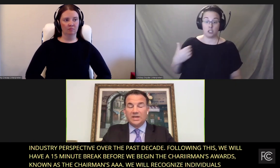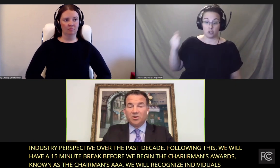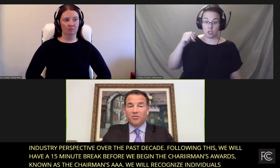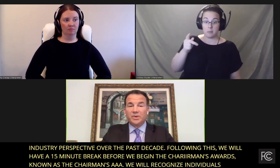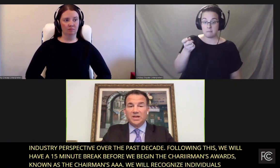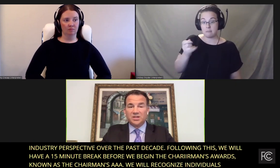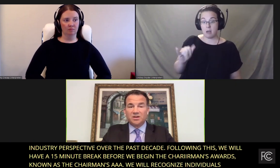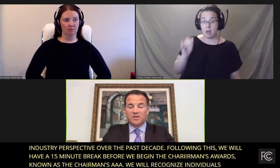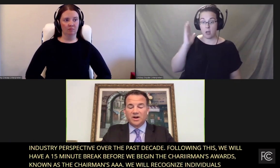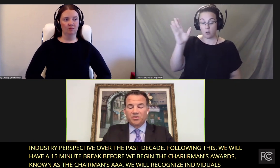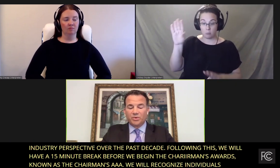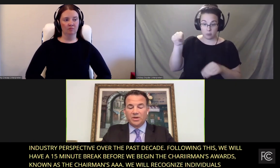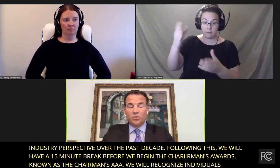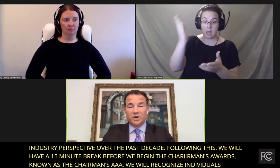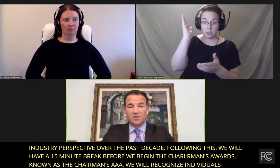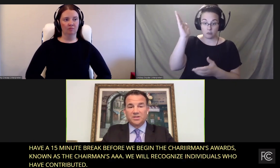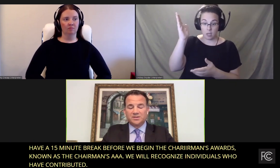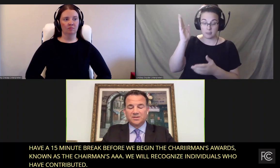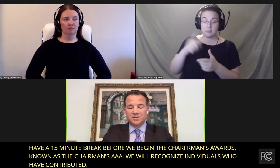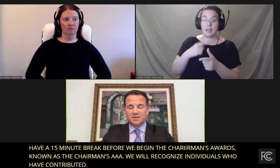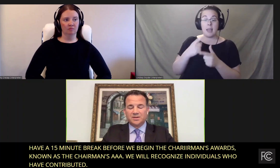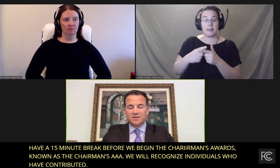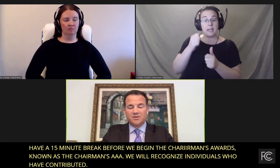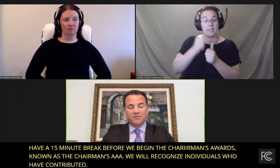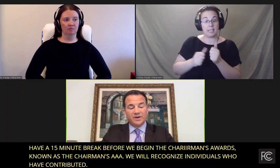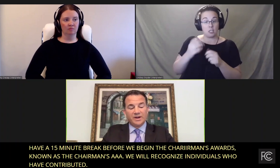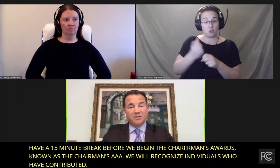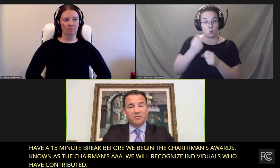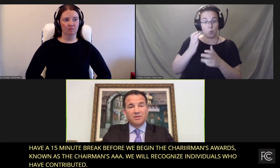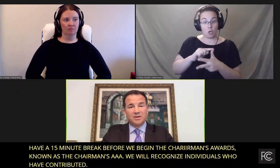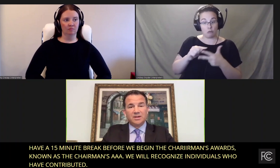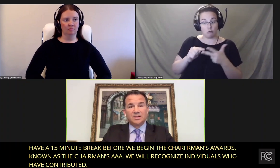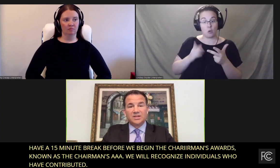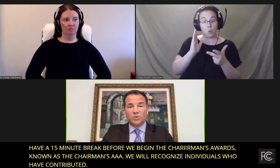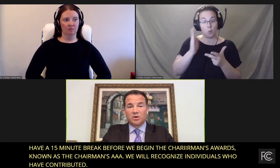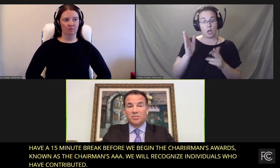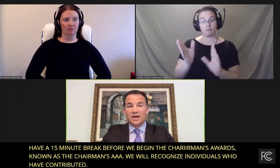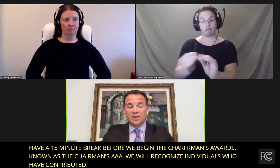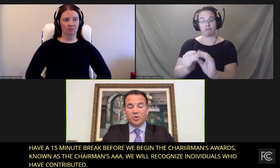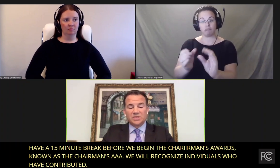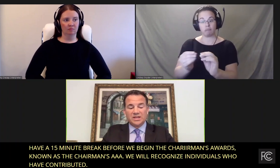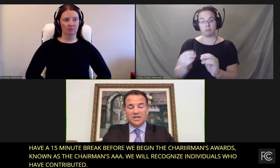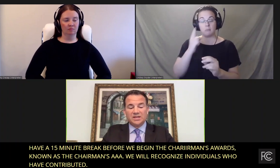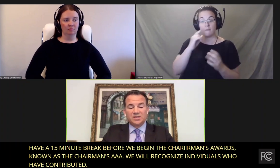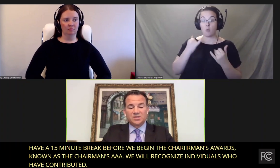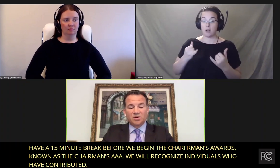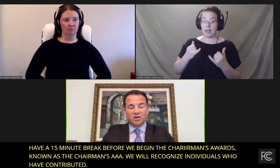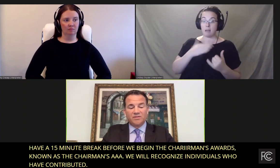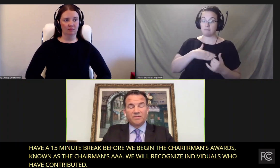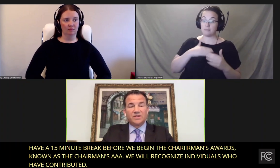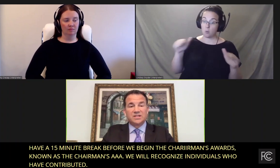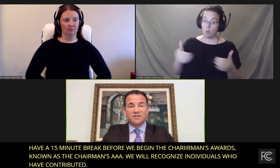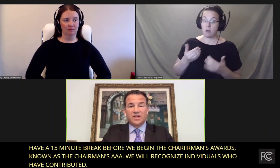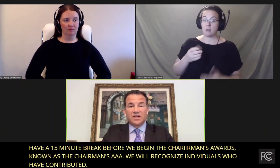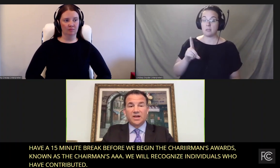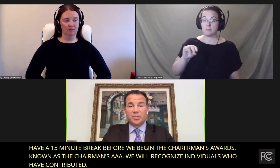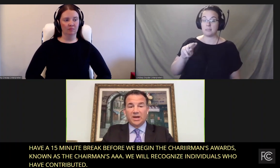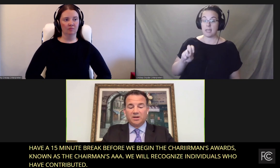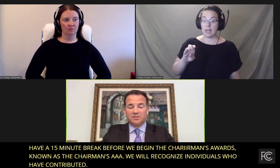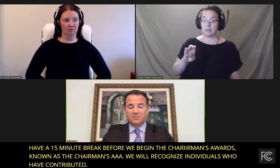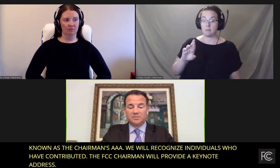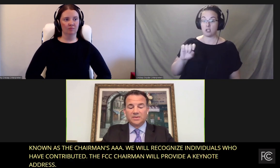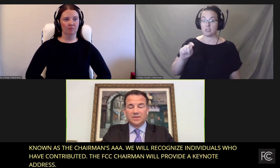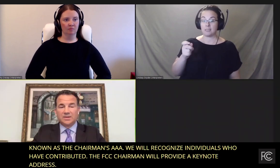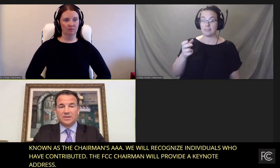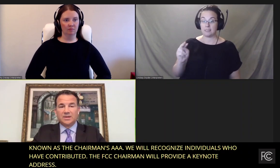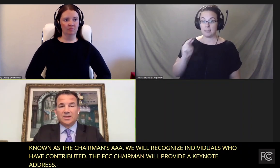and we will hear from each of our three winners. For now, let's welcome Diane Burstein to start off the CVAA